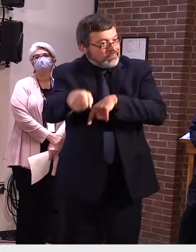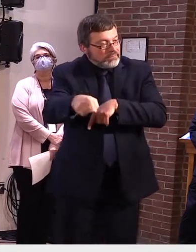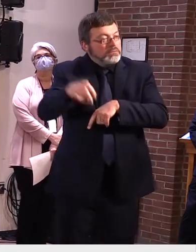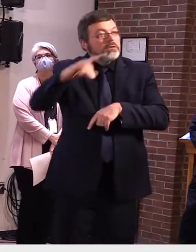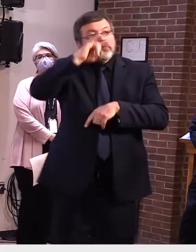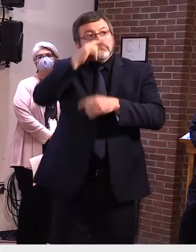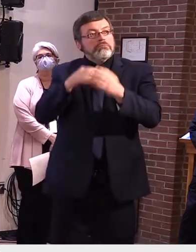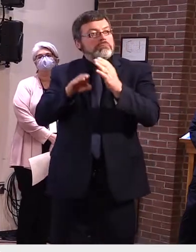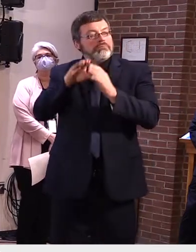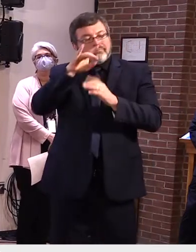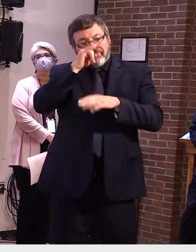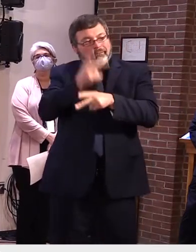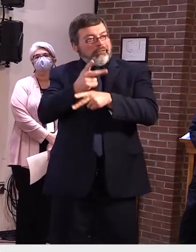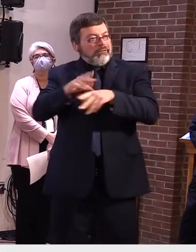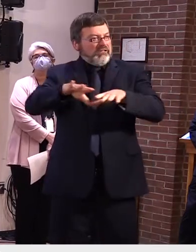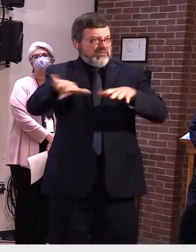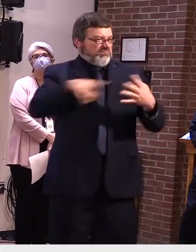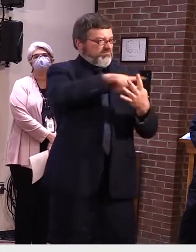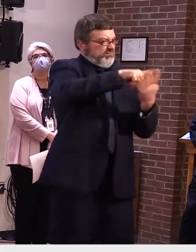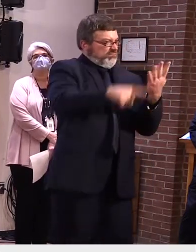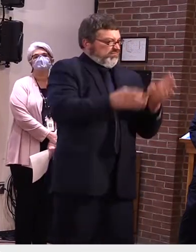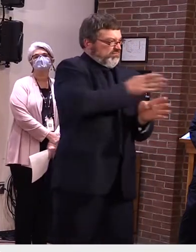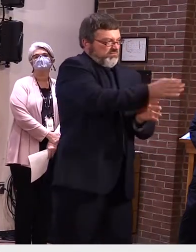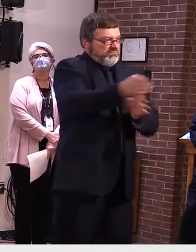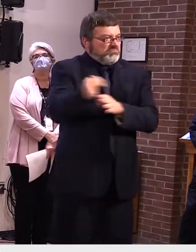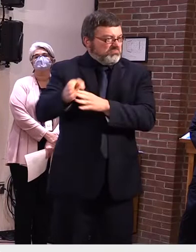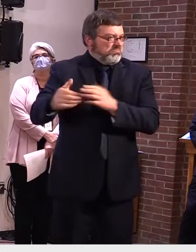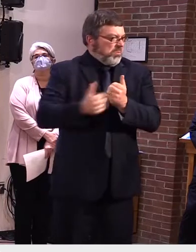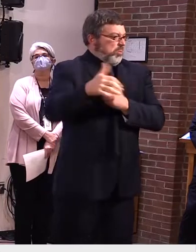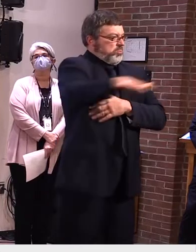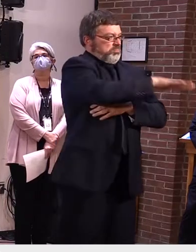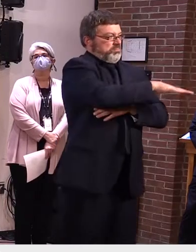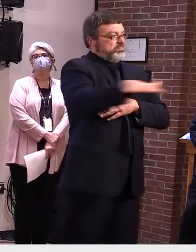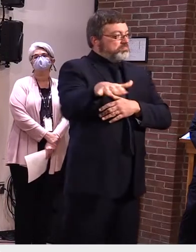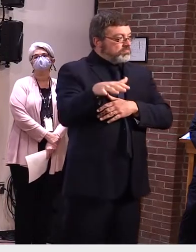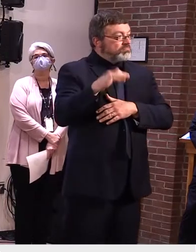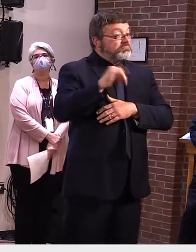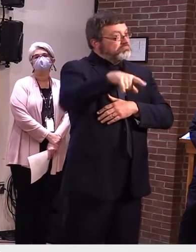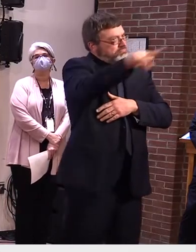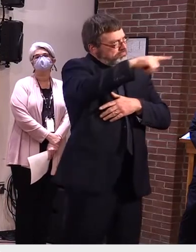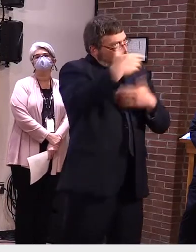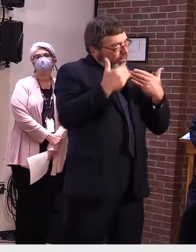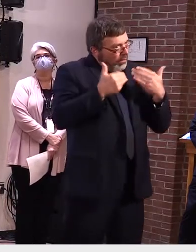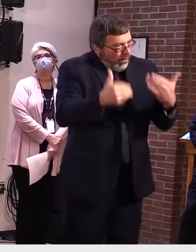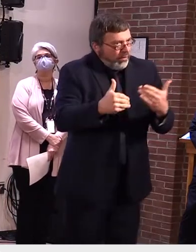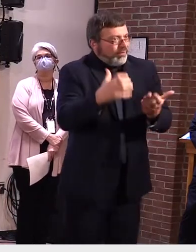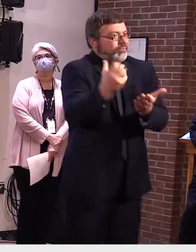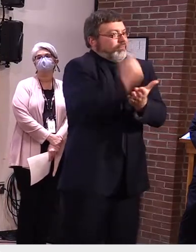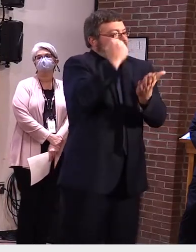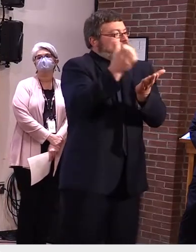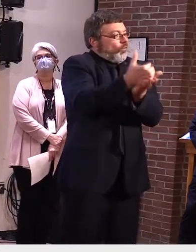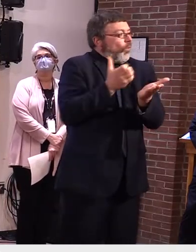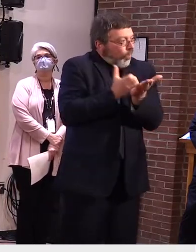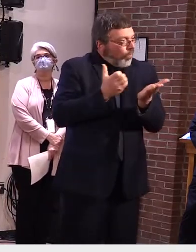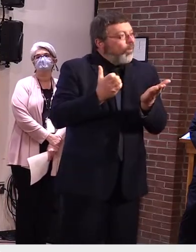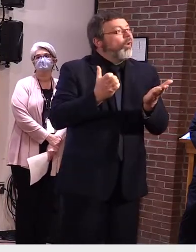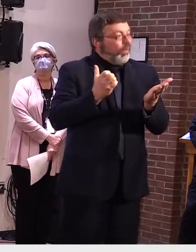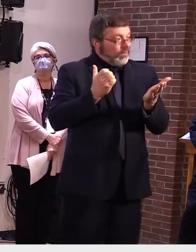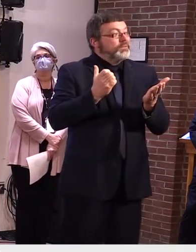in that it provides funding for support services such as computers, childcare, and transportation.